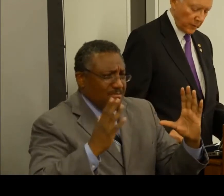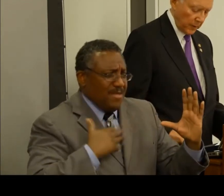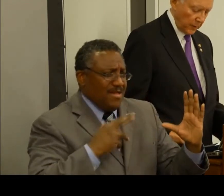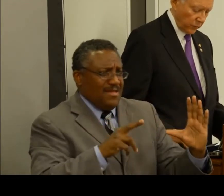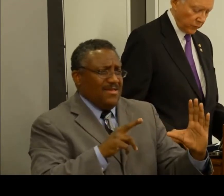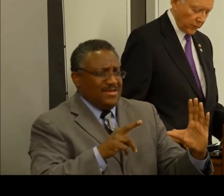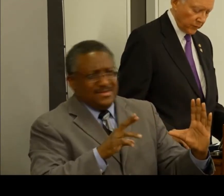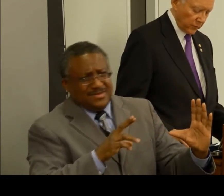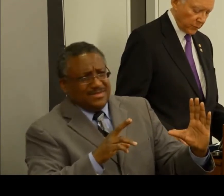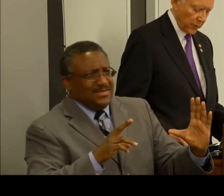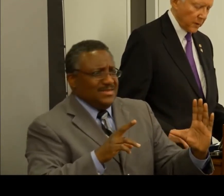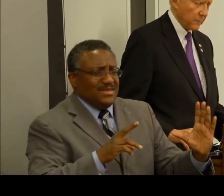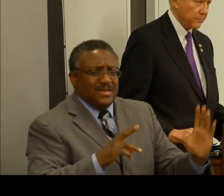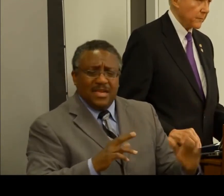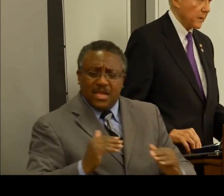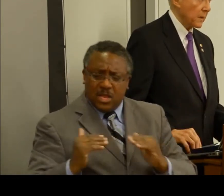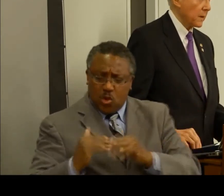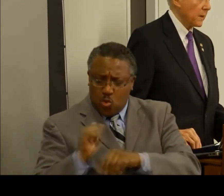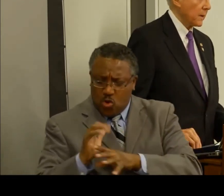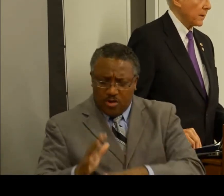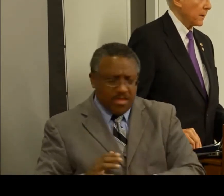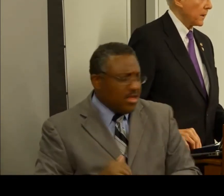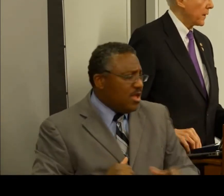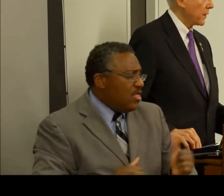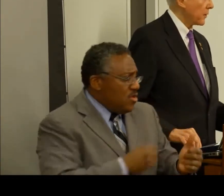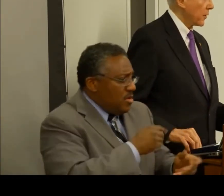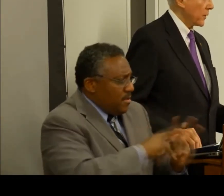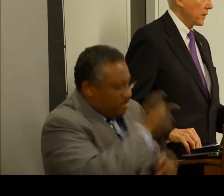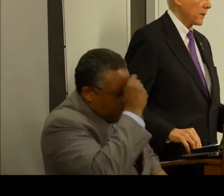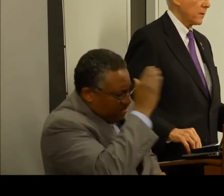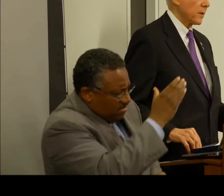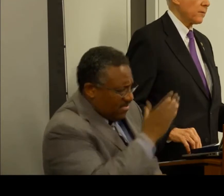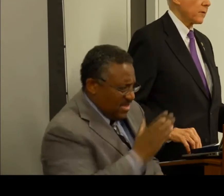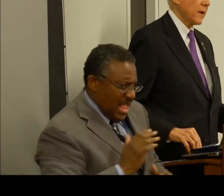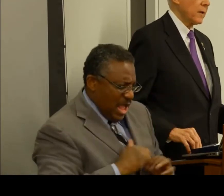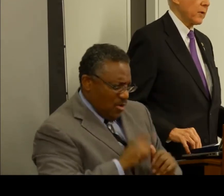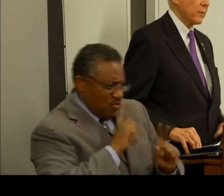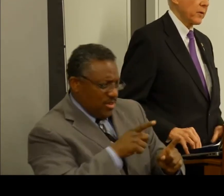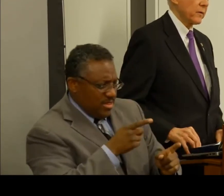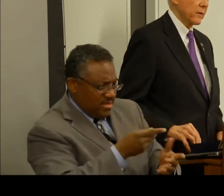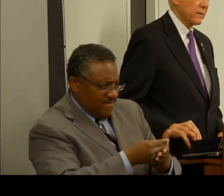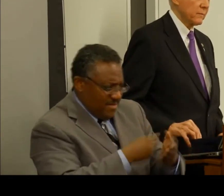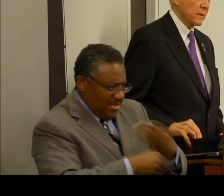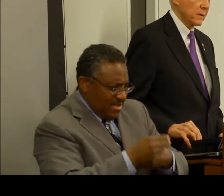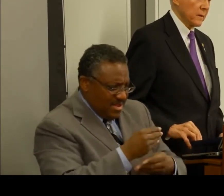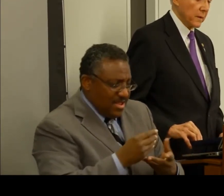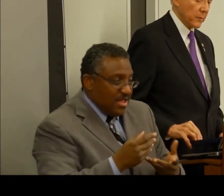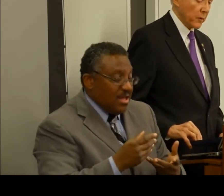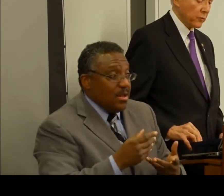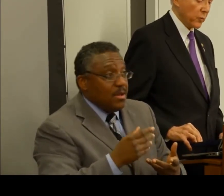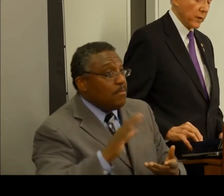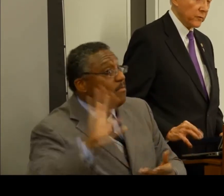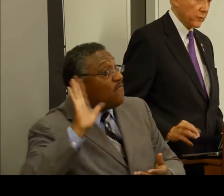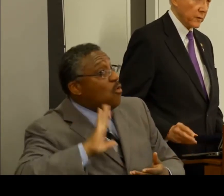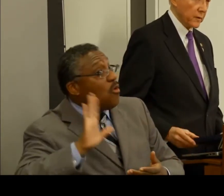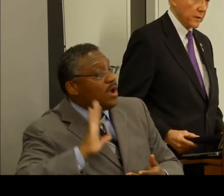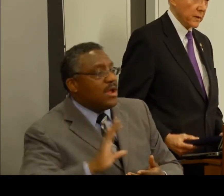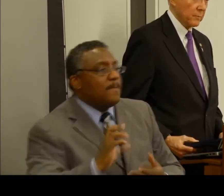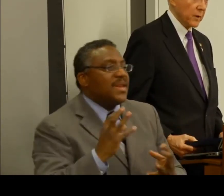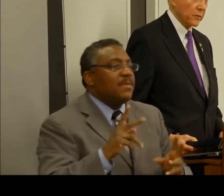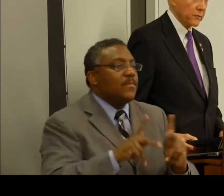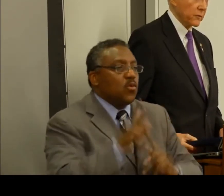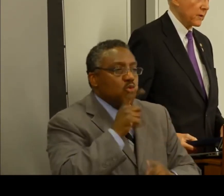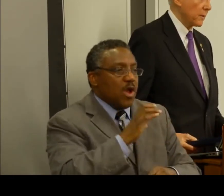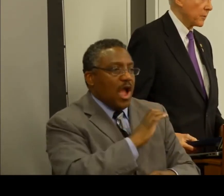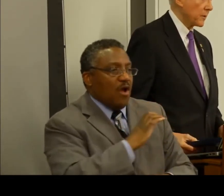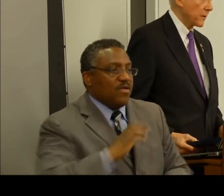experts to address this problem. They didn't think we could get the money for the highway bill either. The Democrats were quite sure that